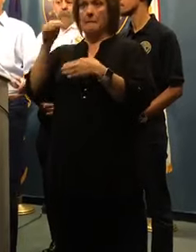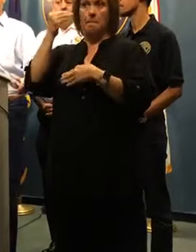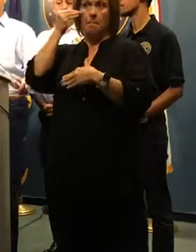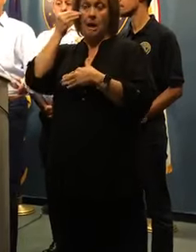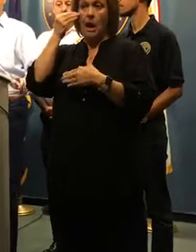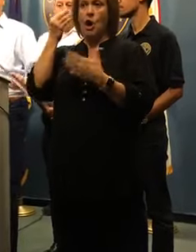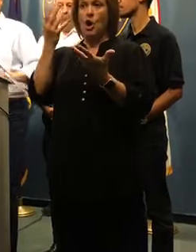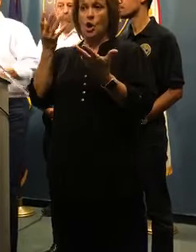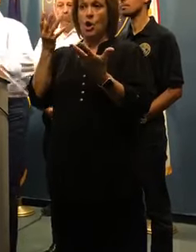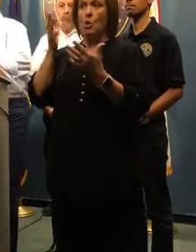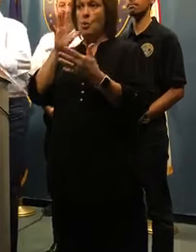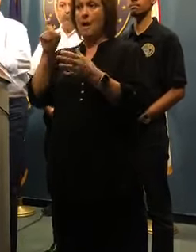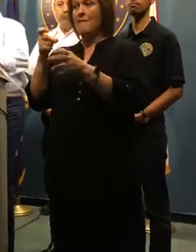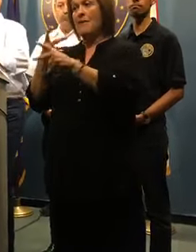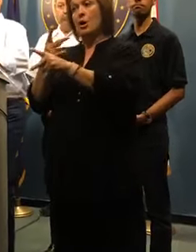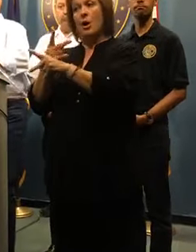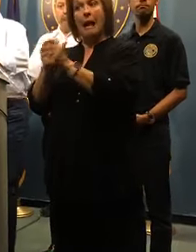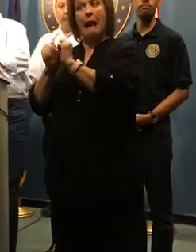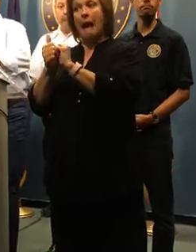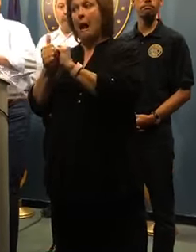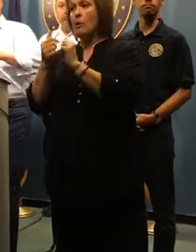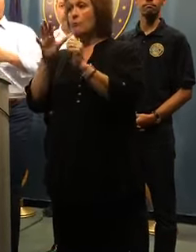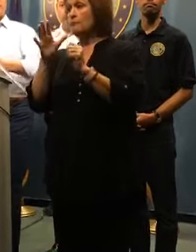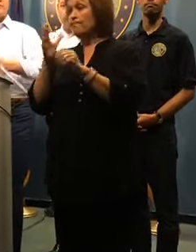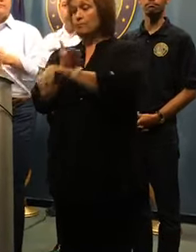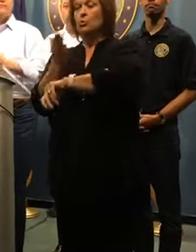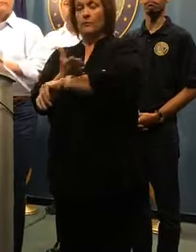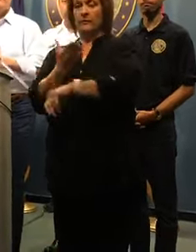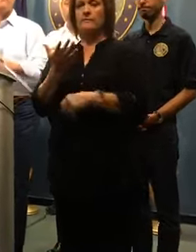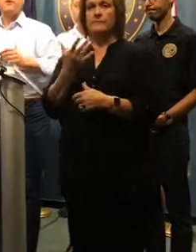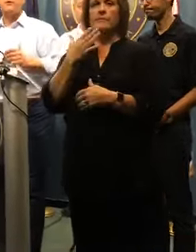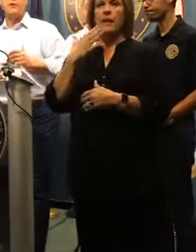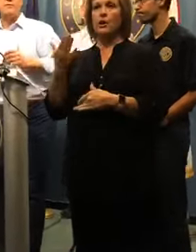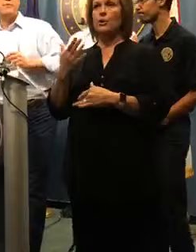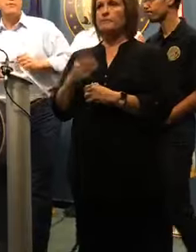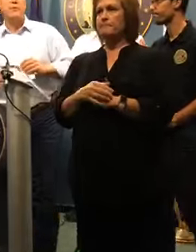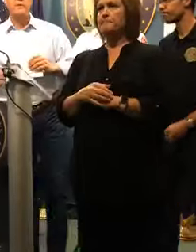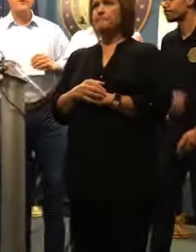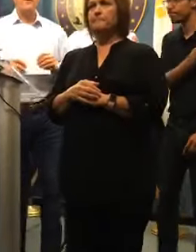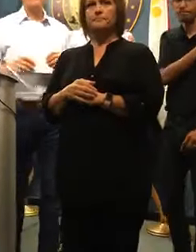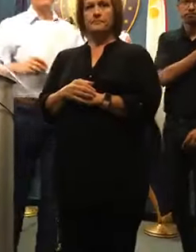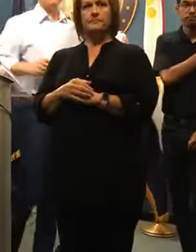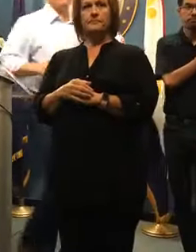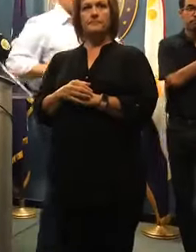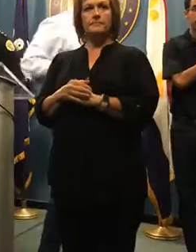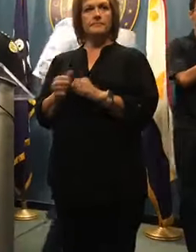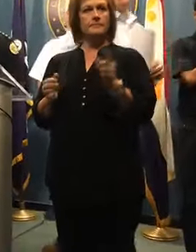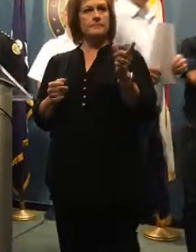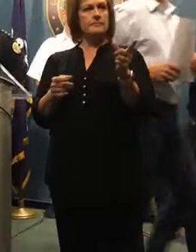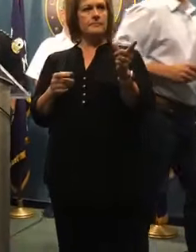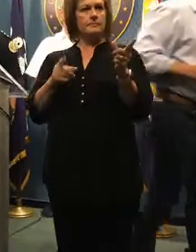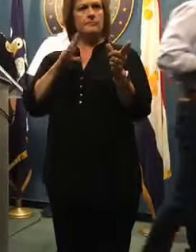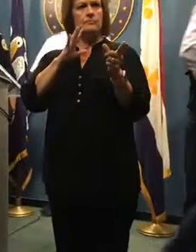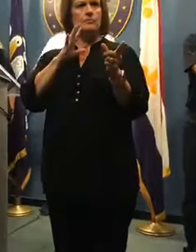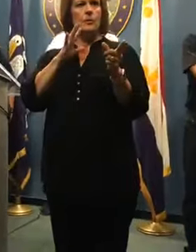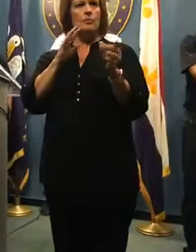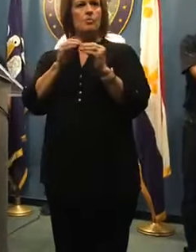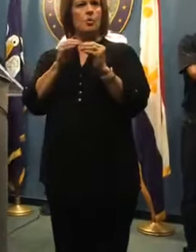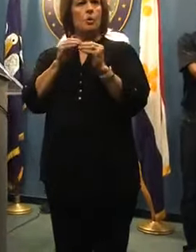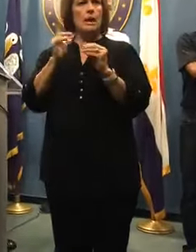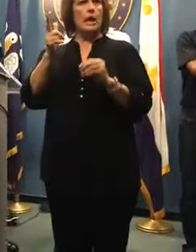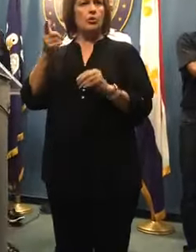about how we get from here to there. Okay. Anybody else? you so much. Thank you. Jeff, good? If we could talk to some of them.